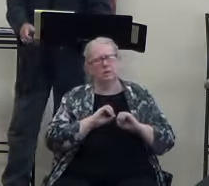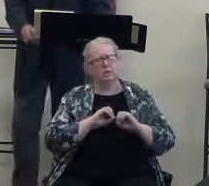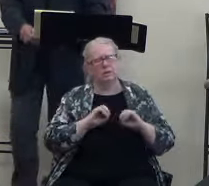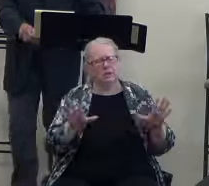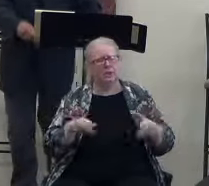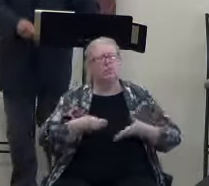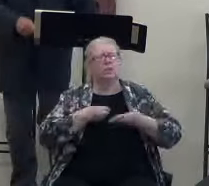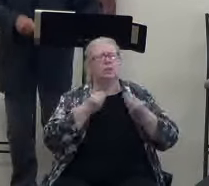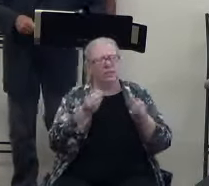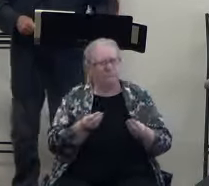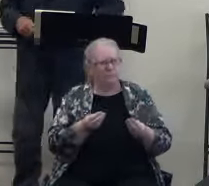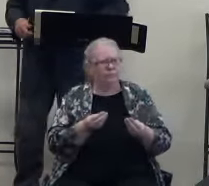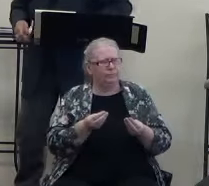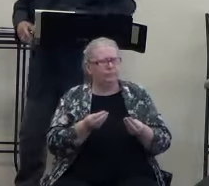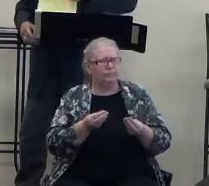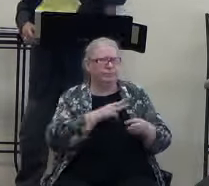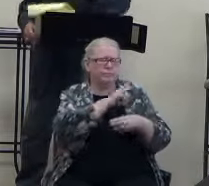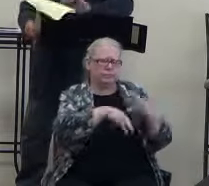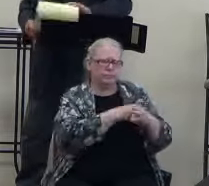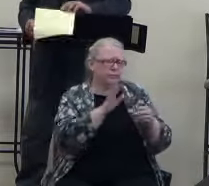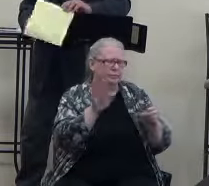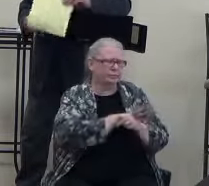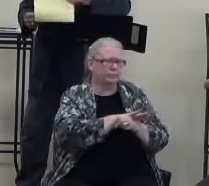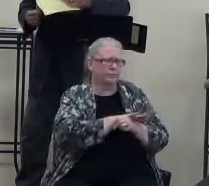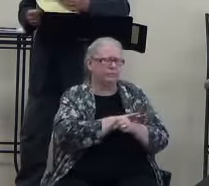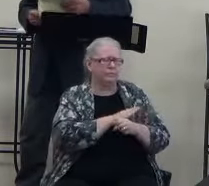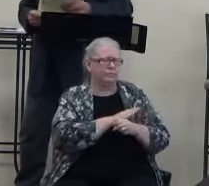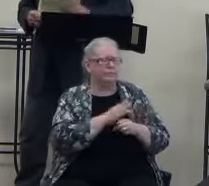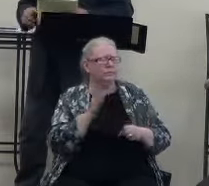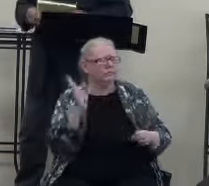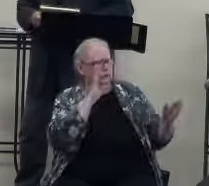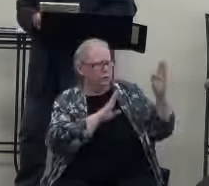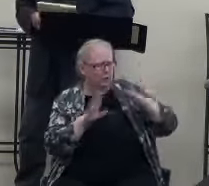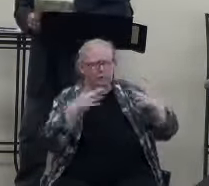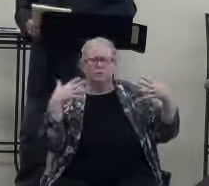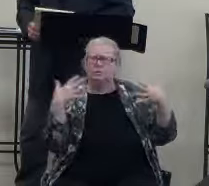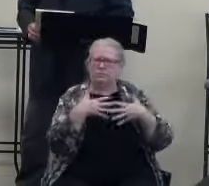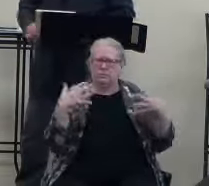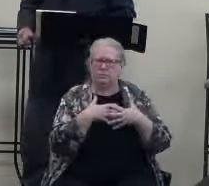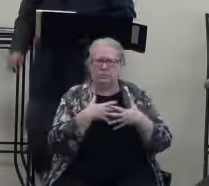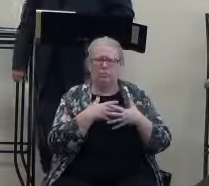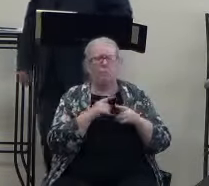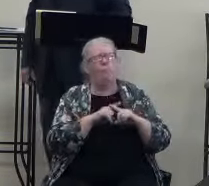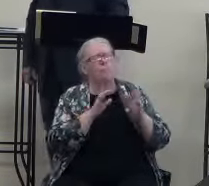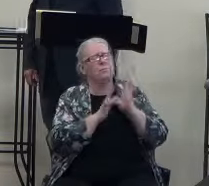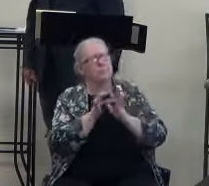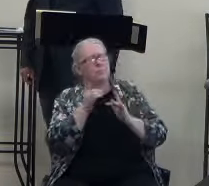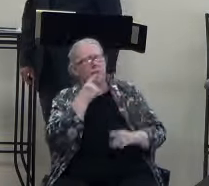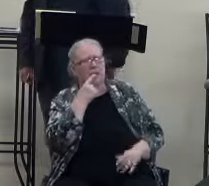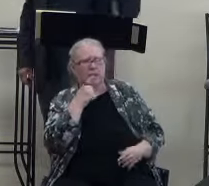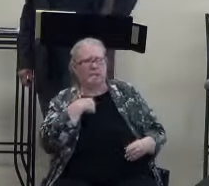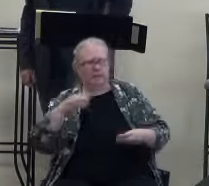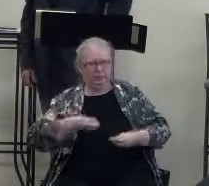of strife, turmoil, uncertainty, discontentment, fear. And Jesus says, I give you my peace.